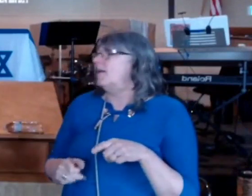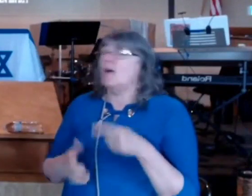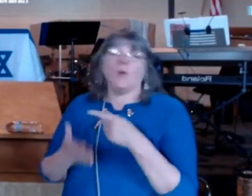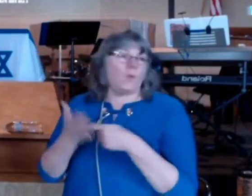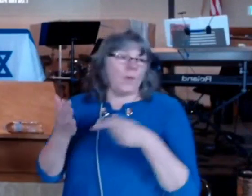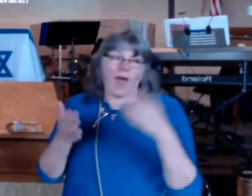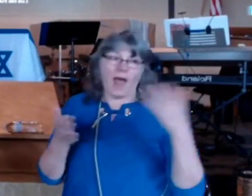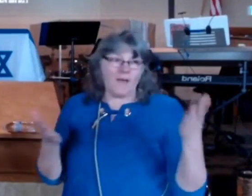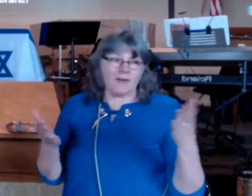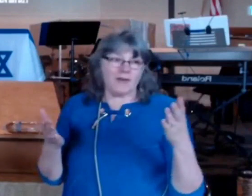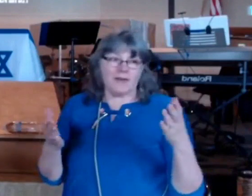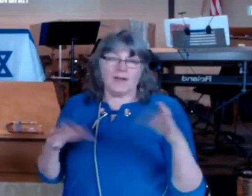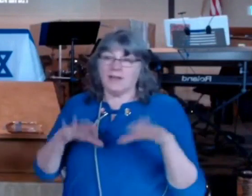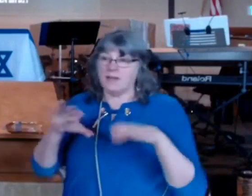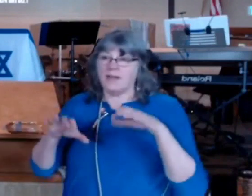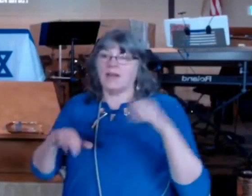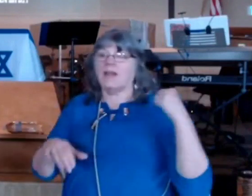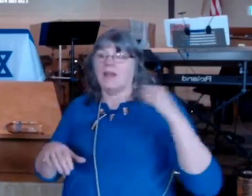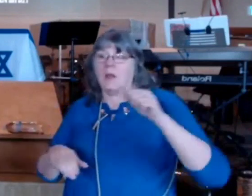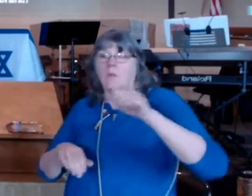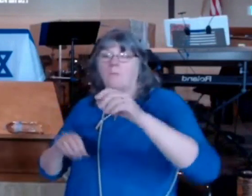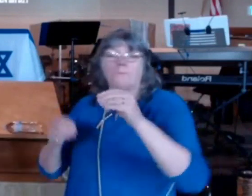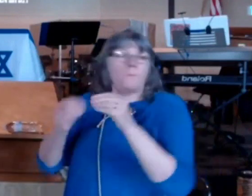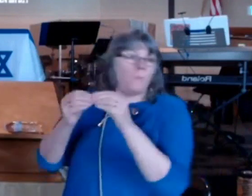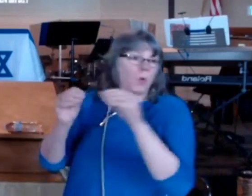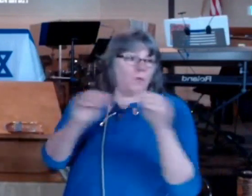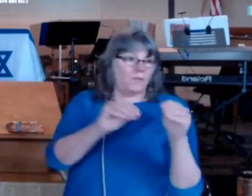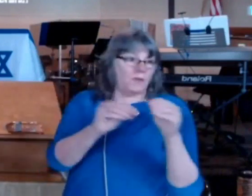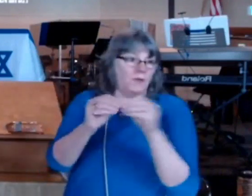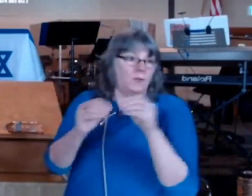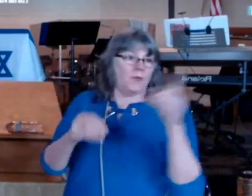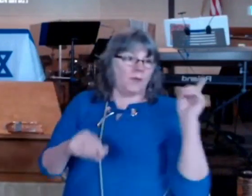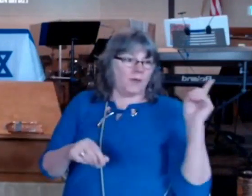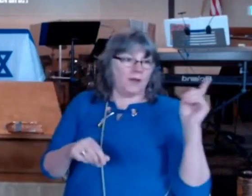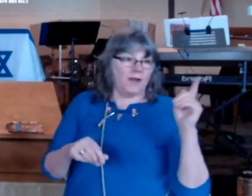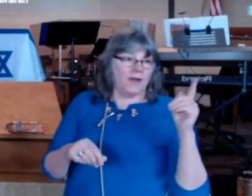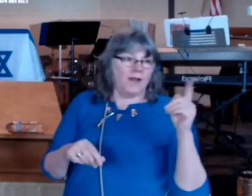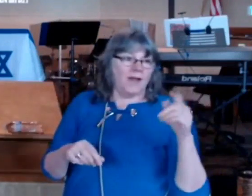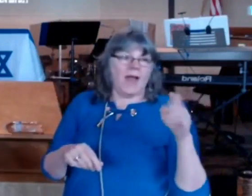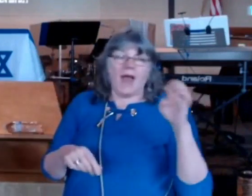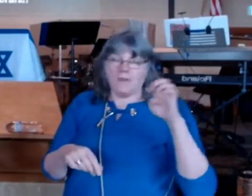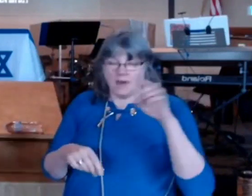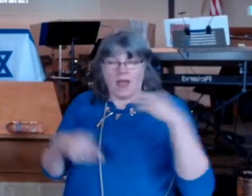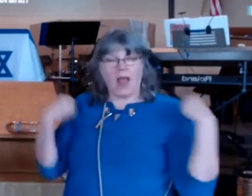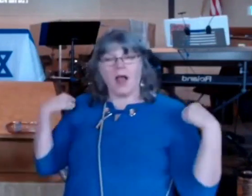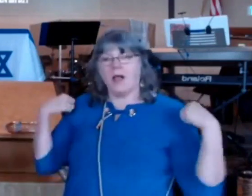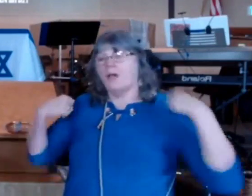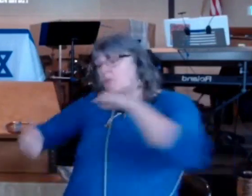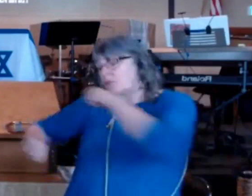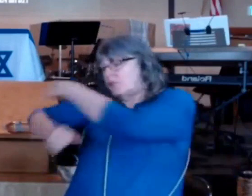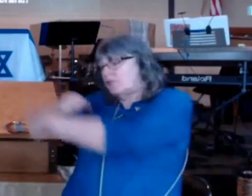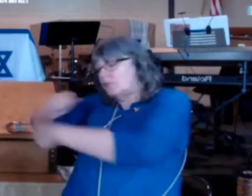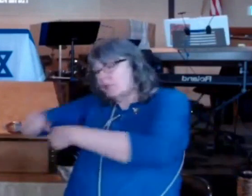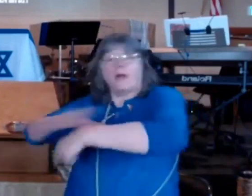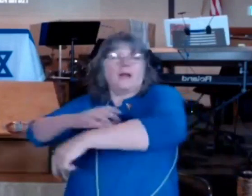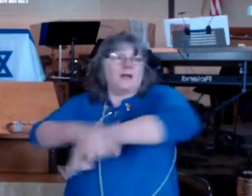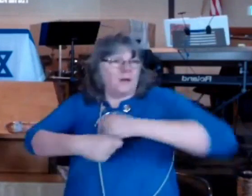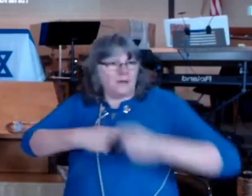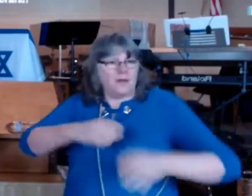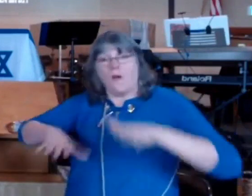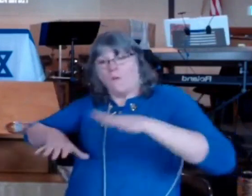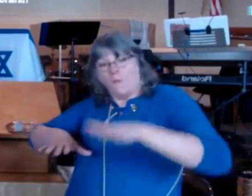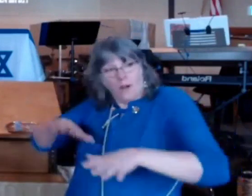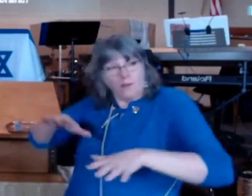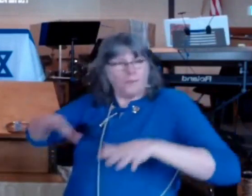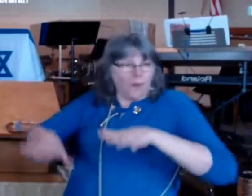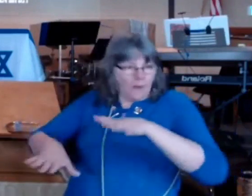she did he moved with her you know she moved around he moved his arm she walked